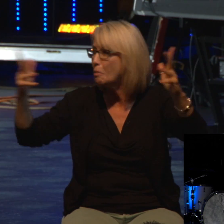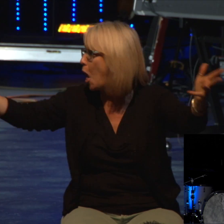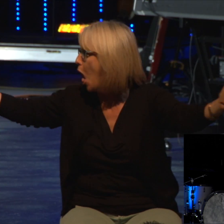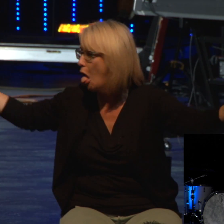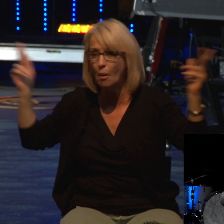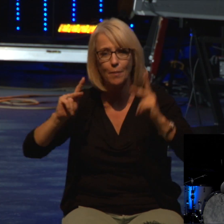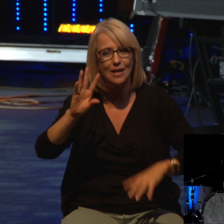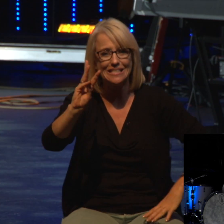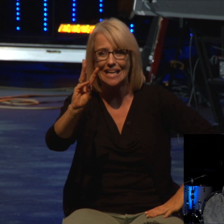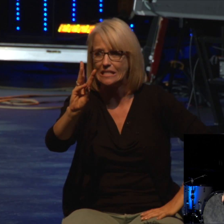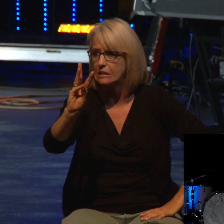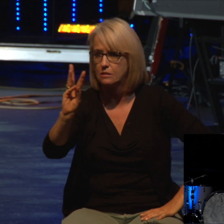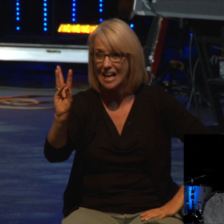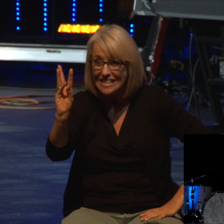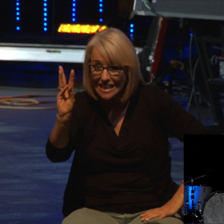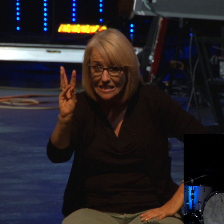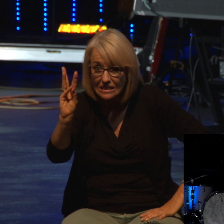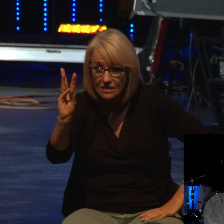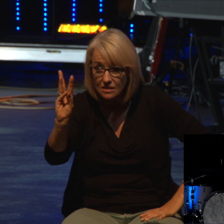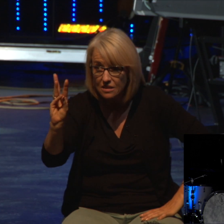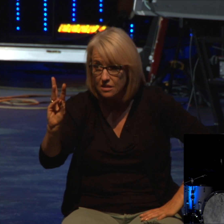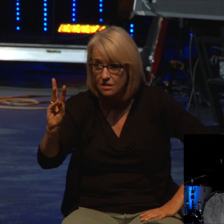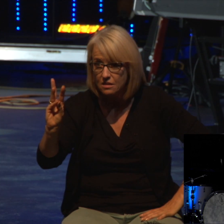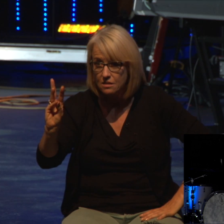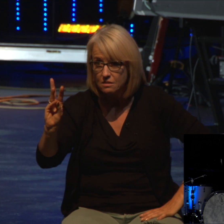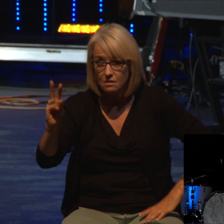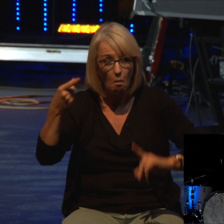crowd alright thank you be seated here's my point